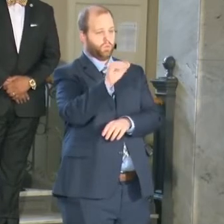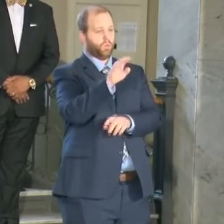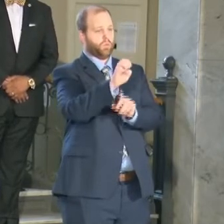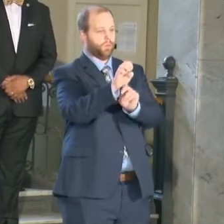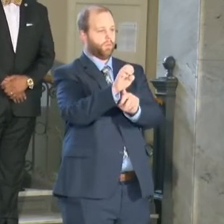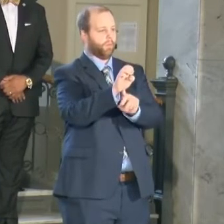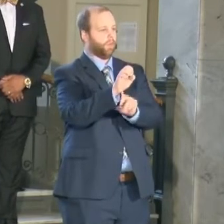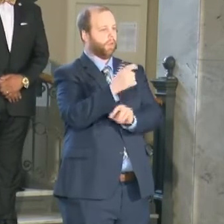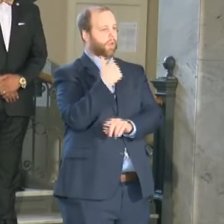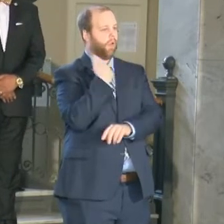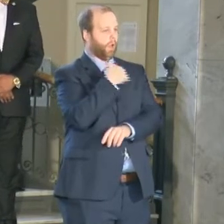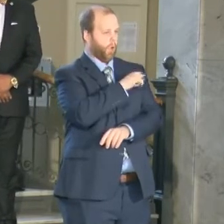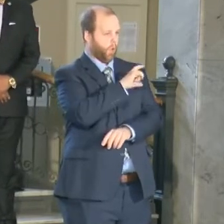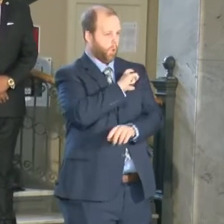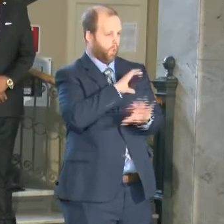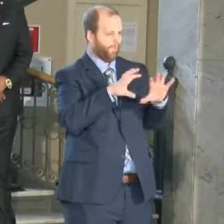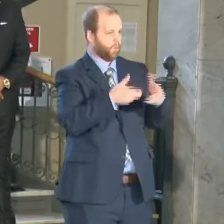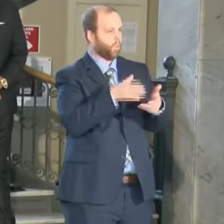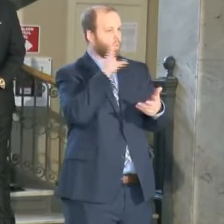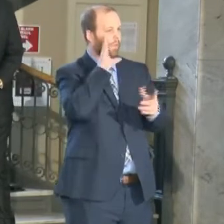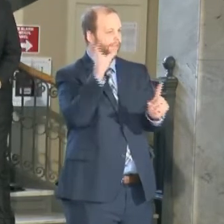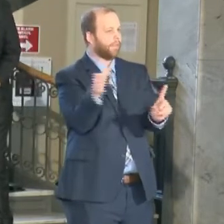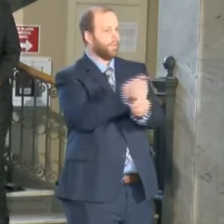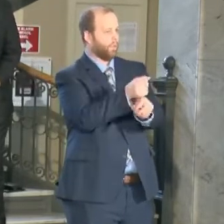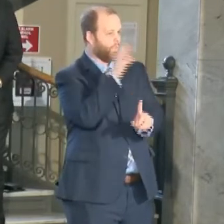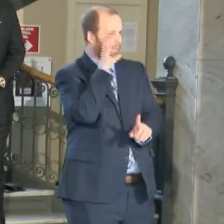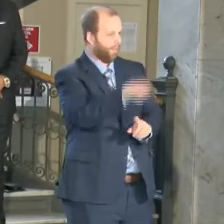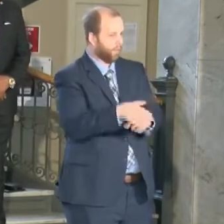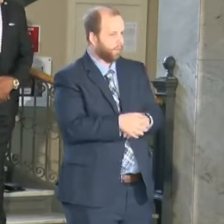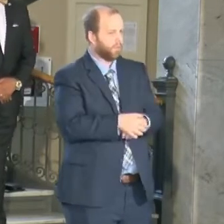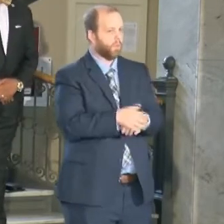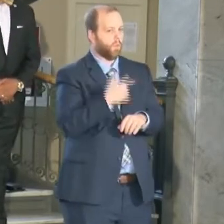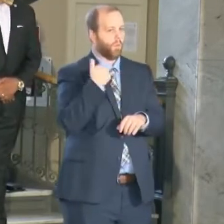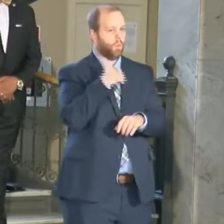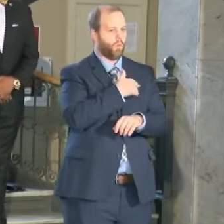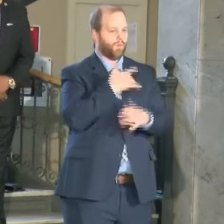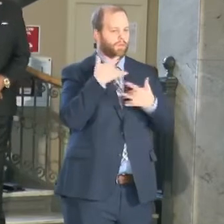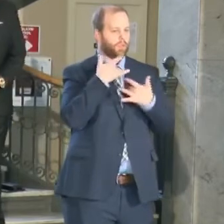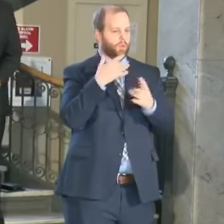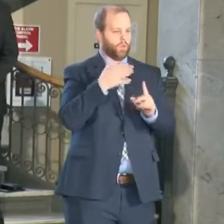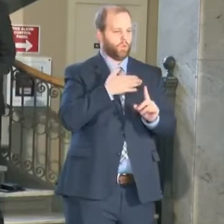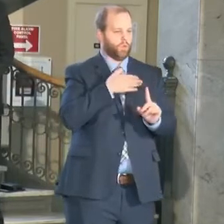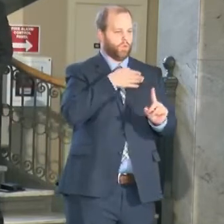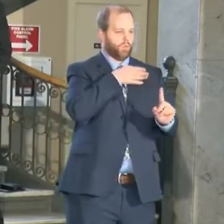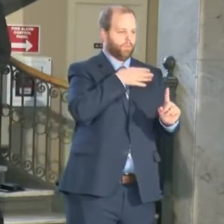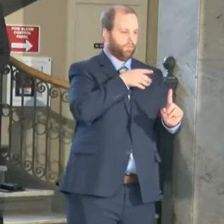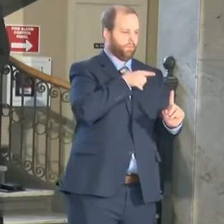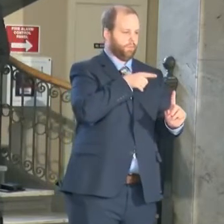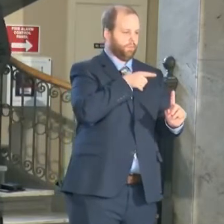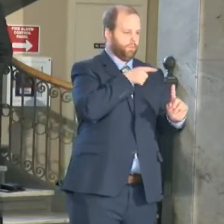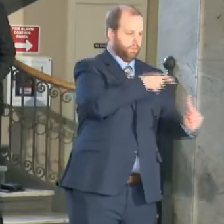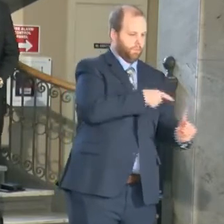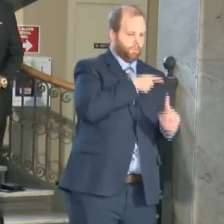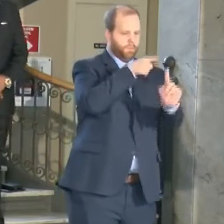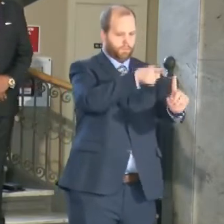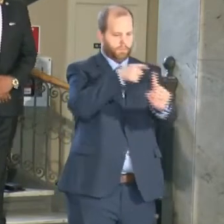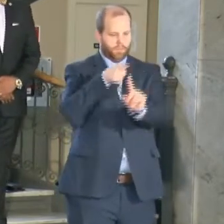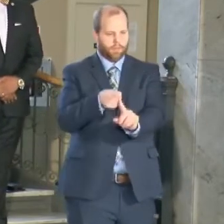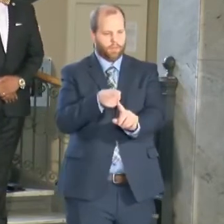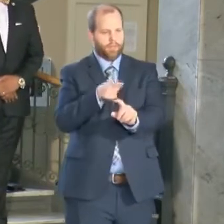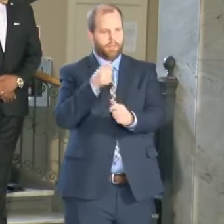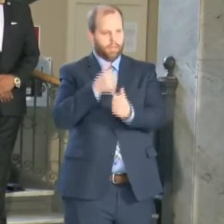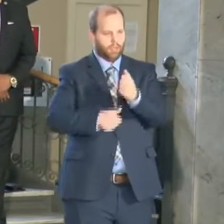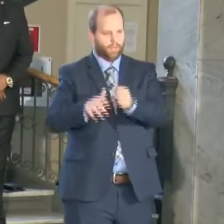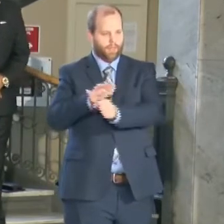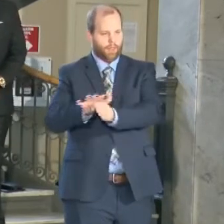already been increasing uh targeted uh presence in most crime written areas of our city we already are working with our federal resources again we're